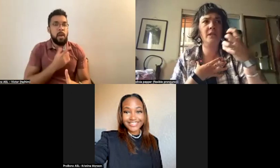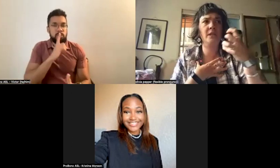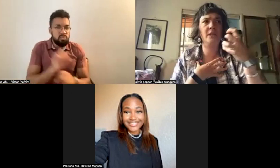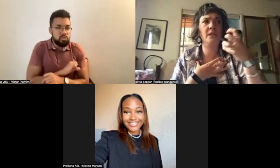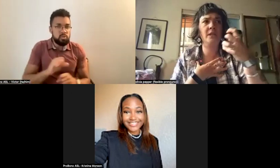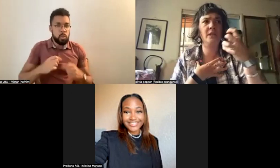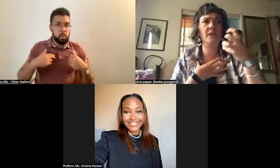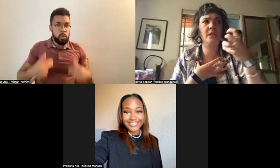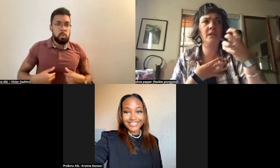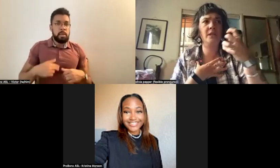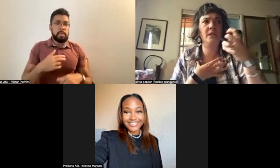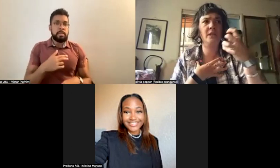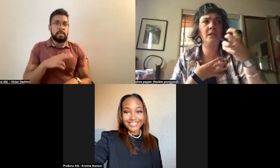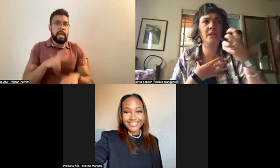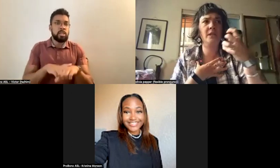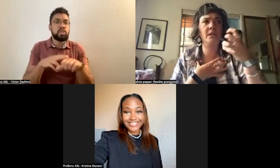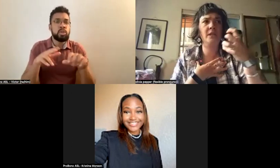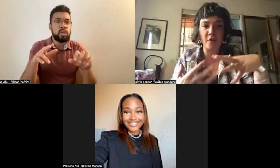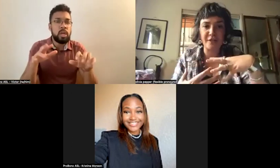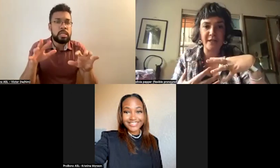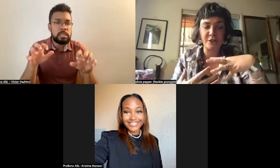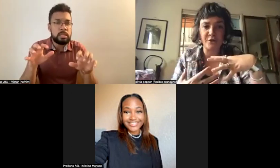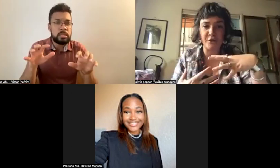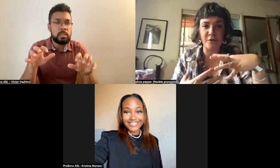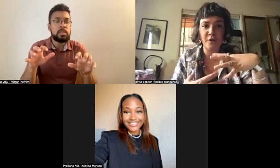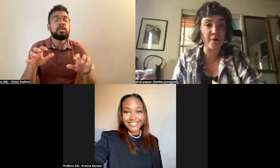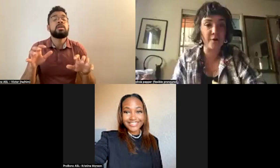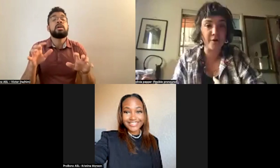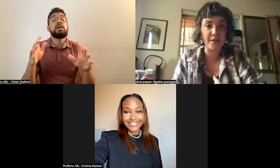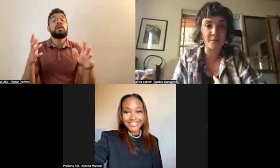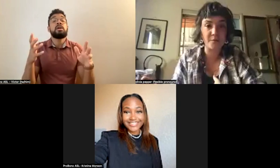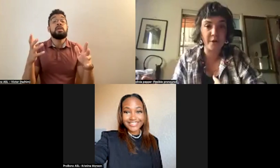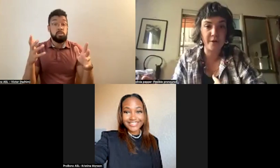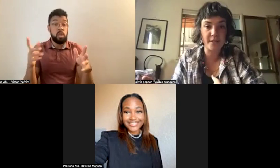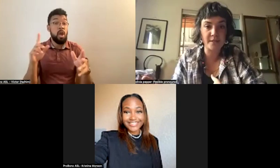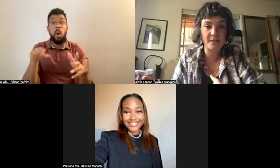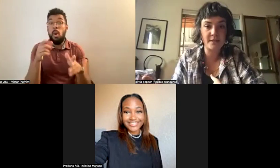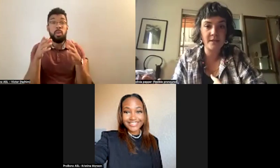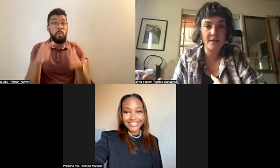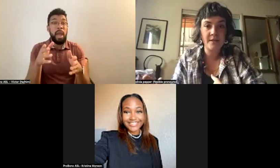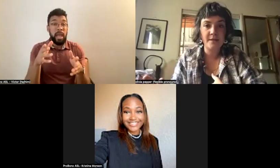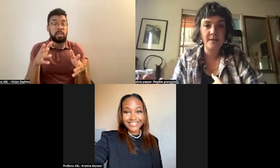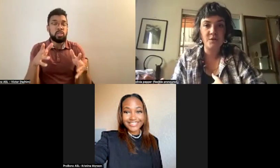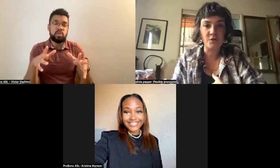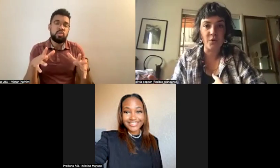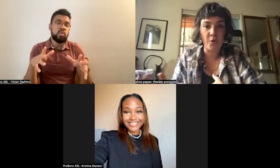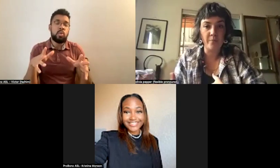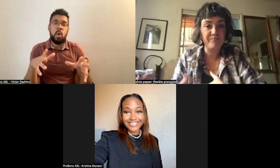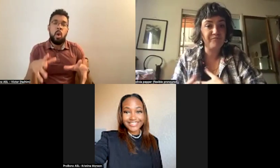is through a confrontational ritual theater experience.